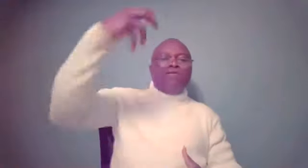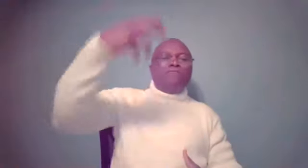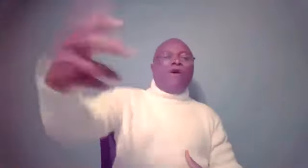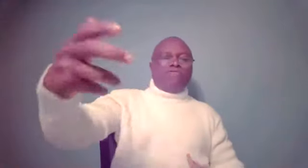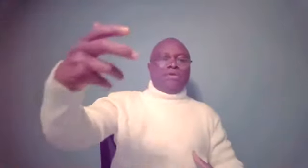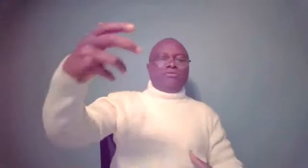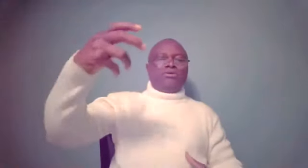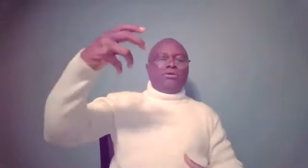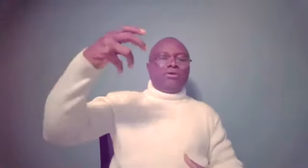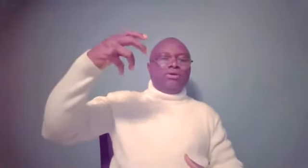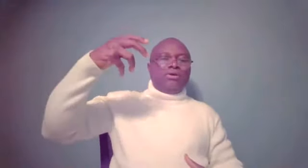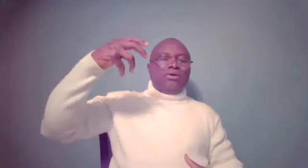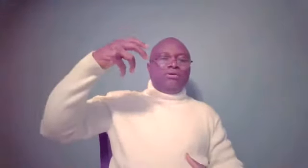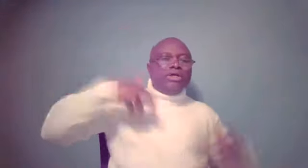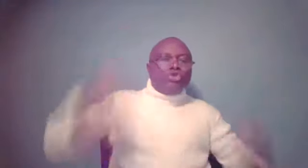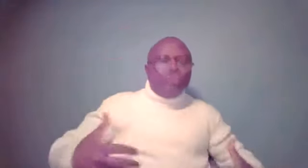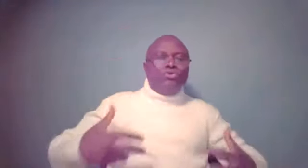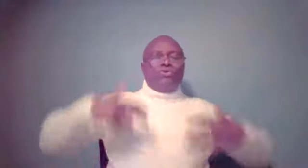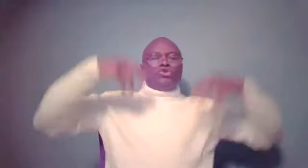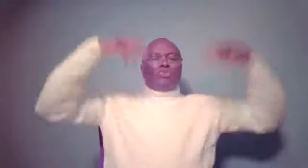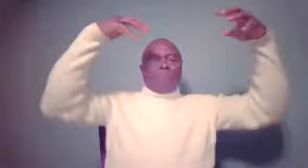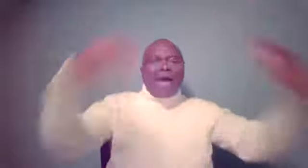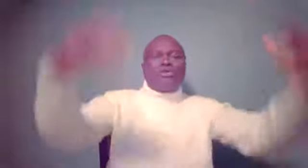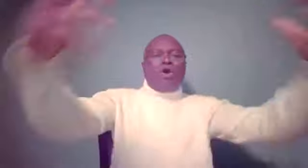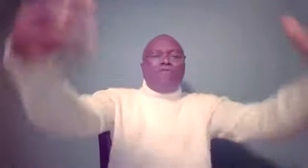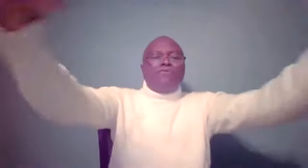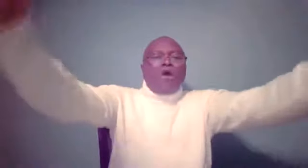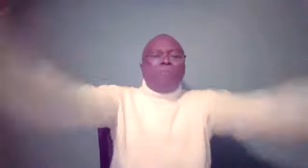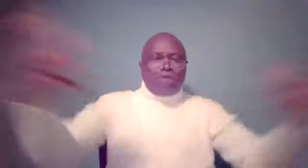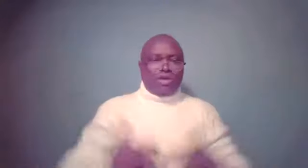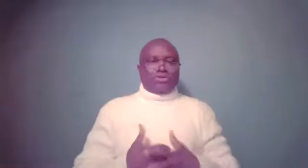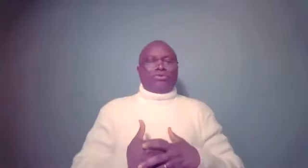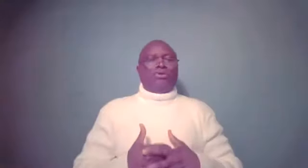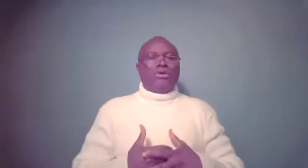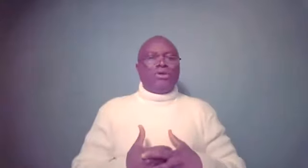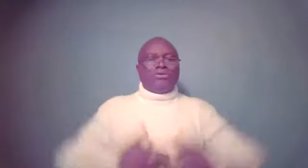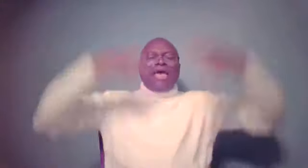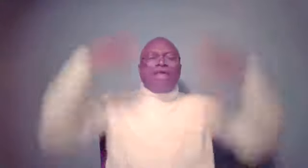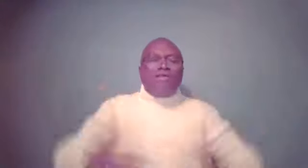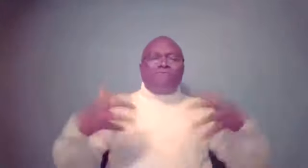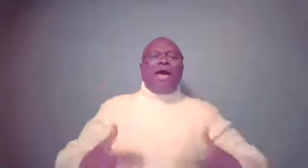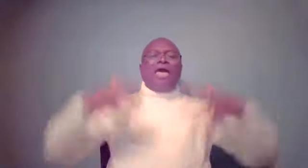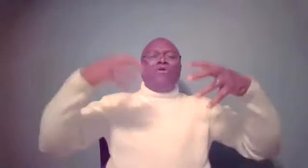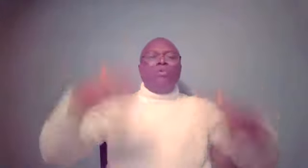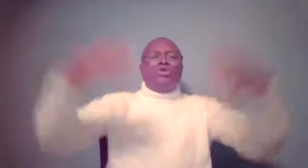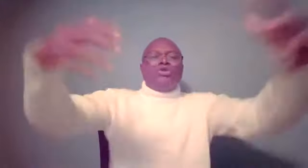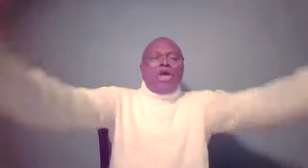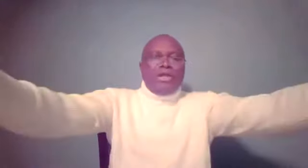involvement. They choose to be part of your progress. They identify with your journey.